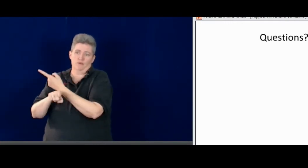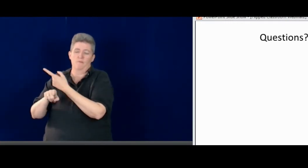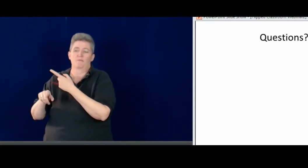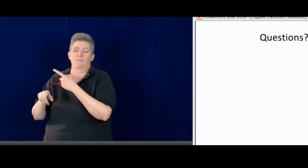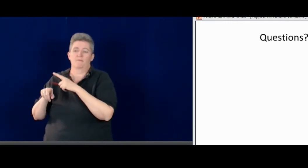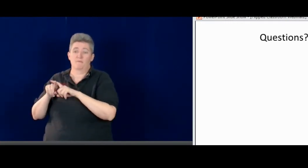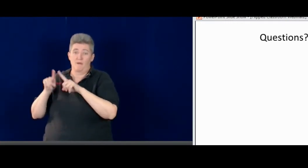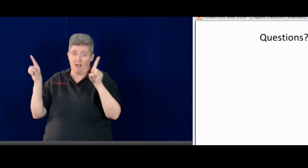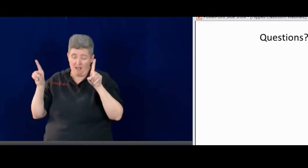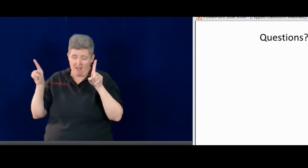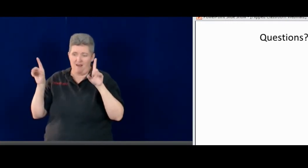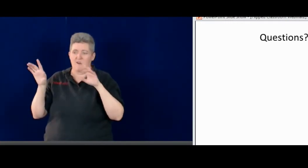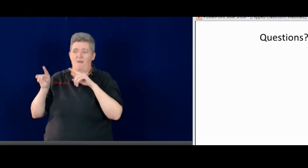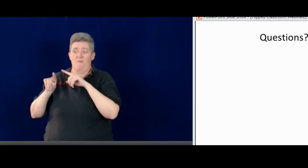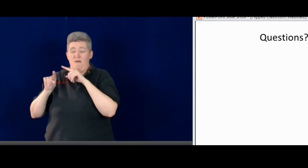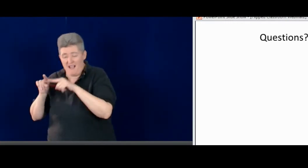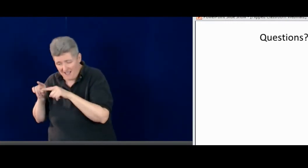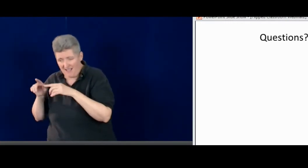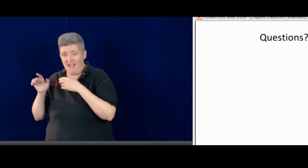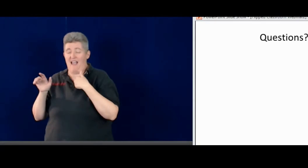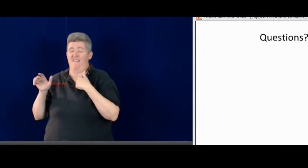that, what they're seeing is appropriate.